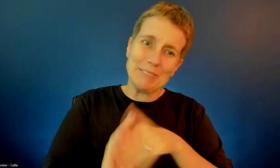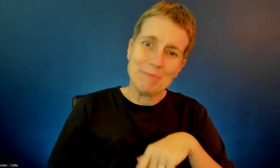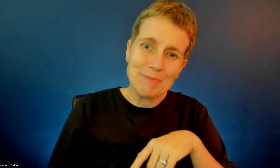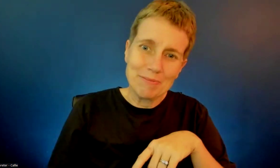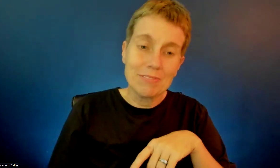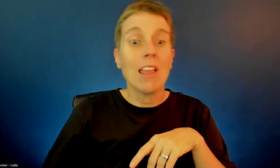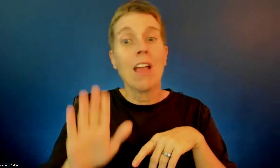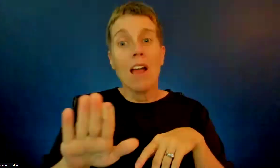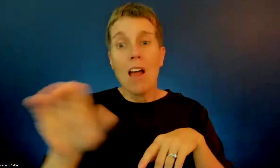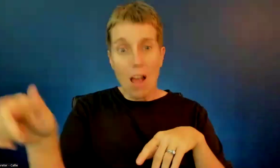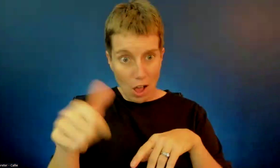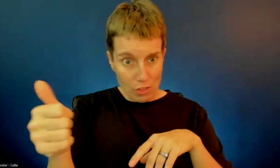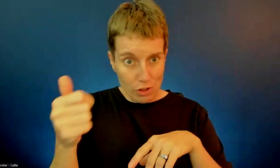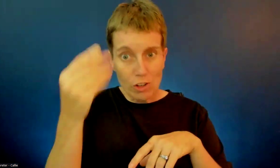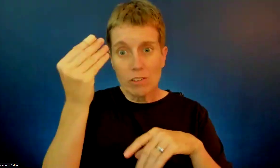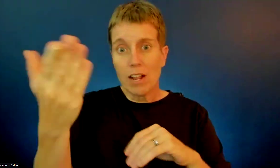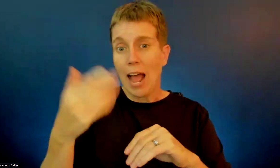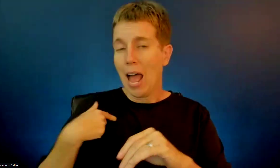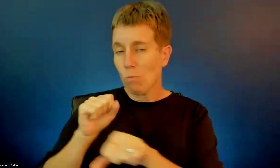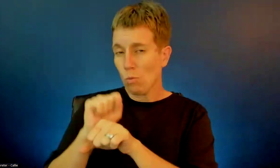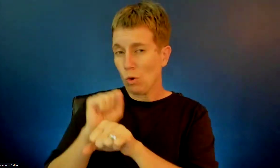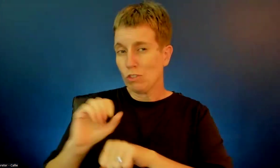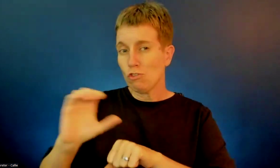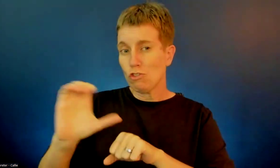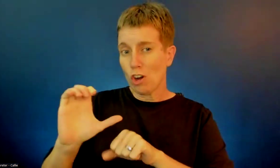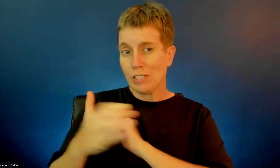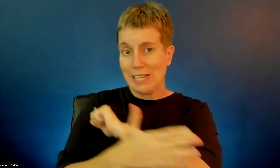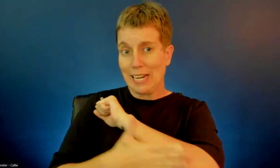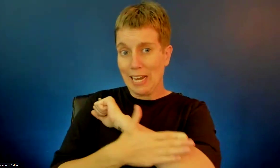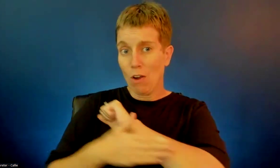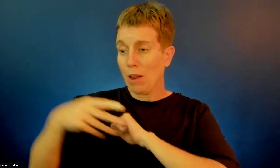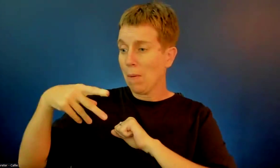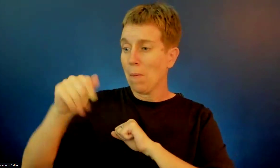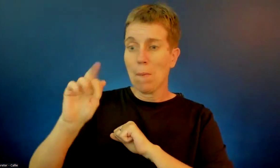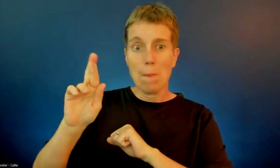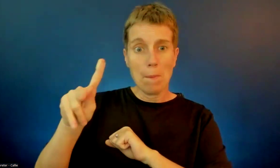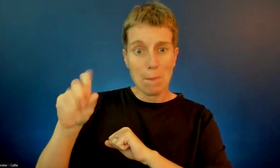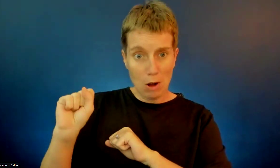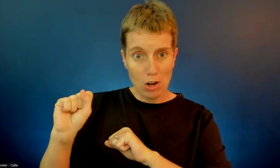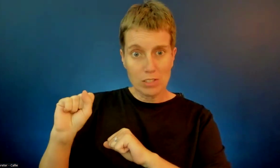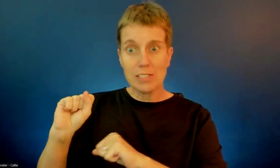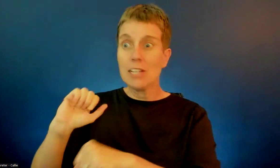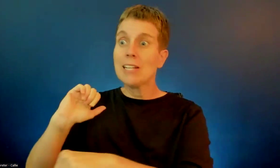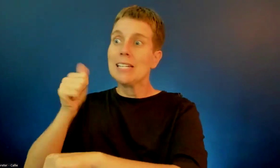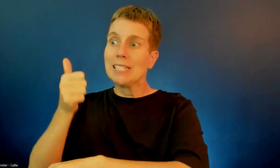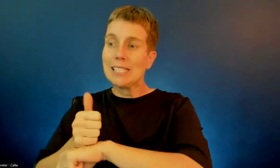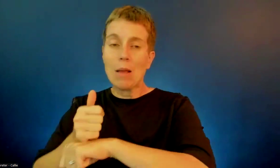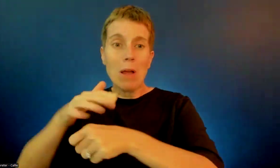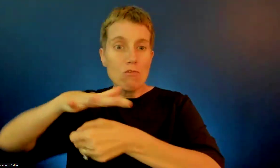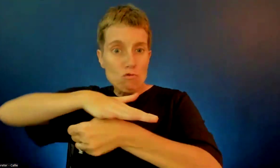Charleston County Parks now to put together a regional ADA coordinators compab, if you will.